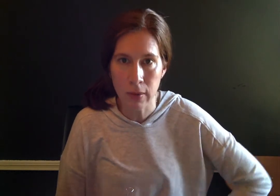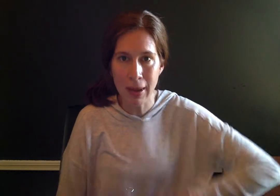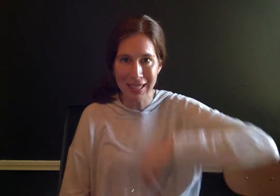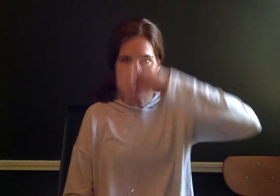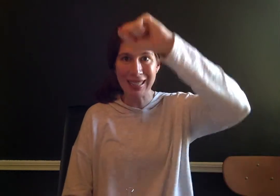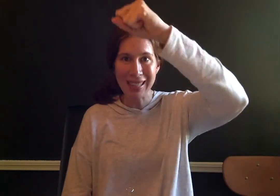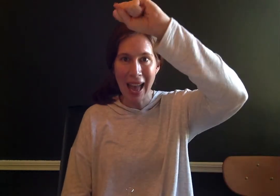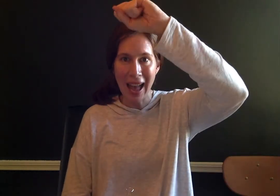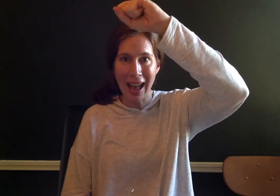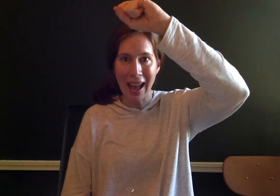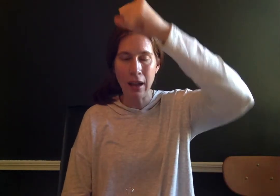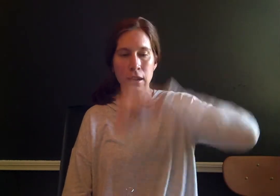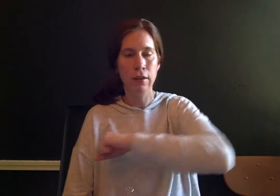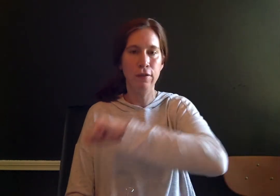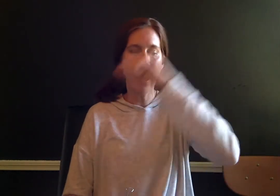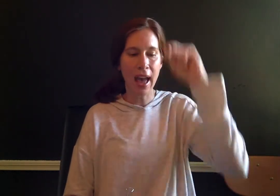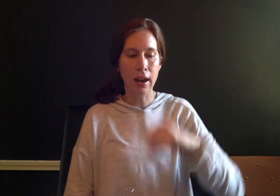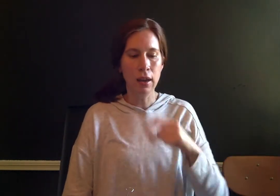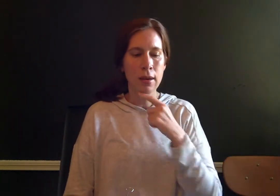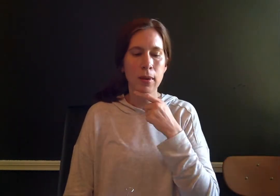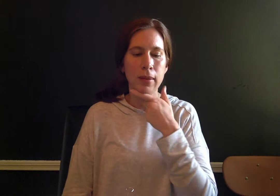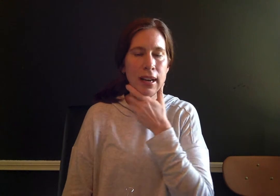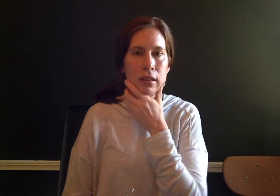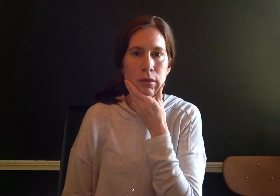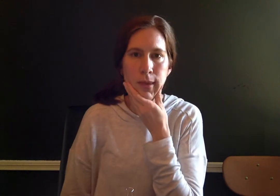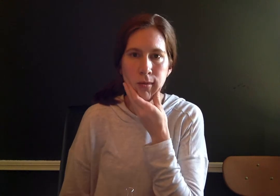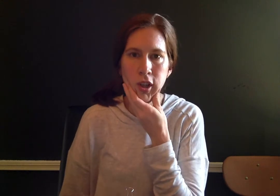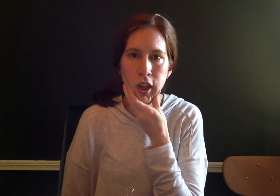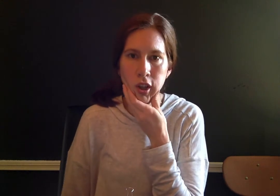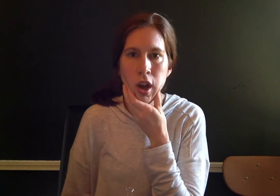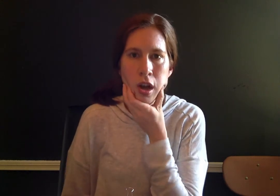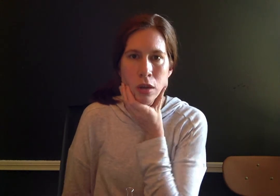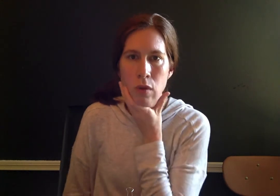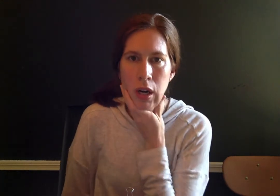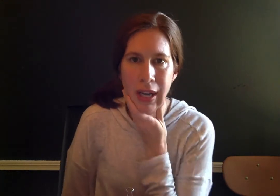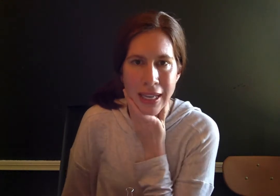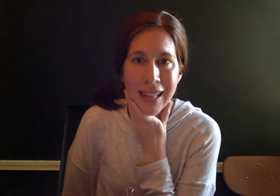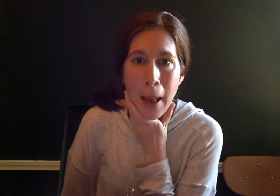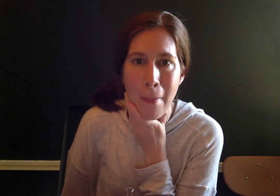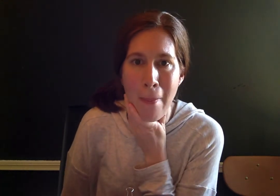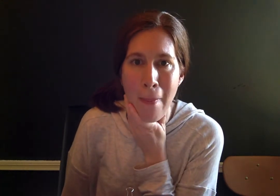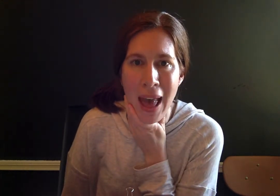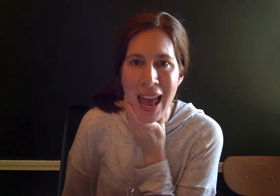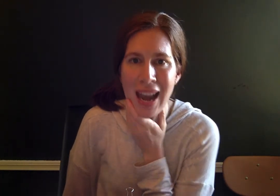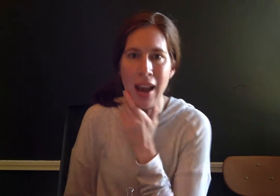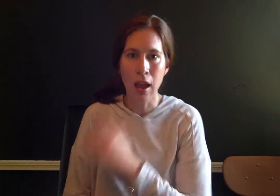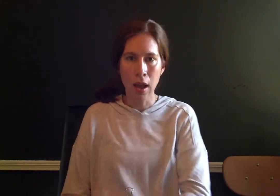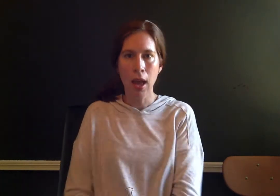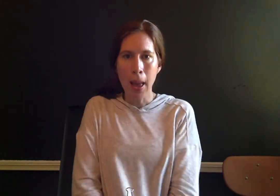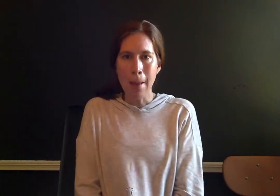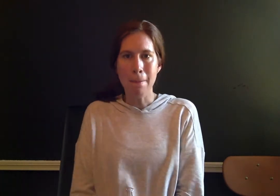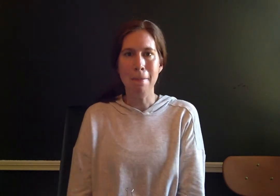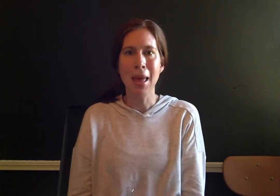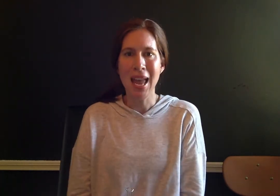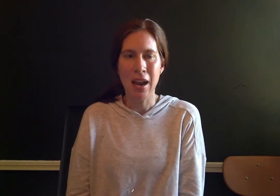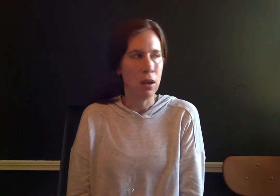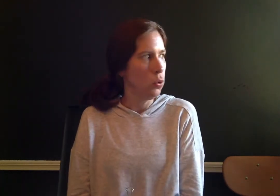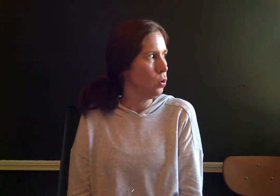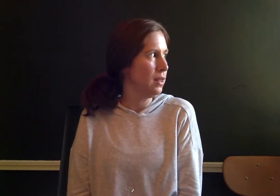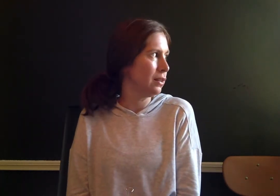would make sense. Ah. Fan. Maybe the next one will make more sense. The word is men. Men. There's